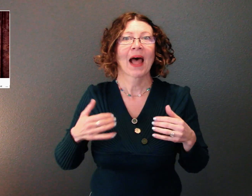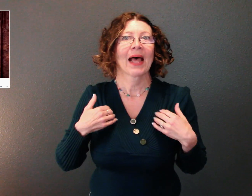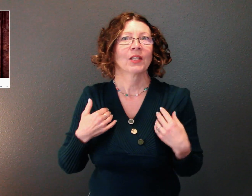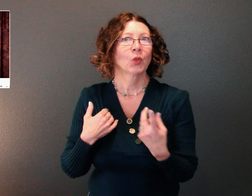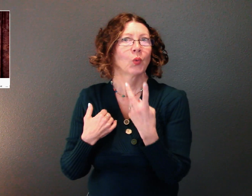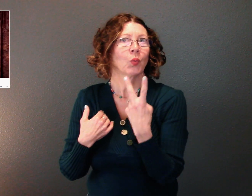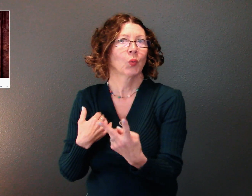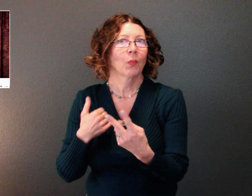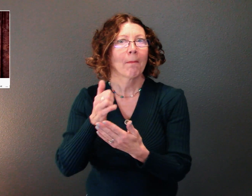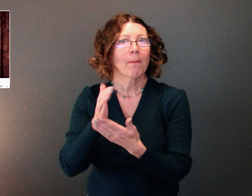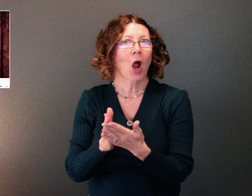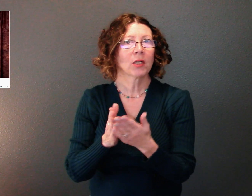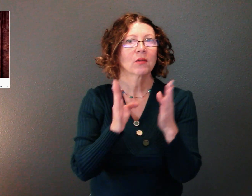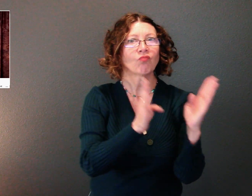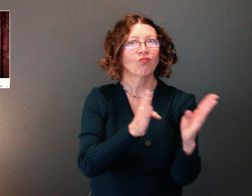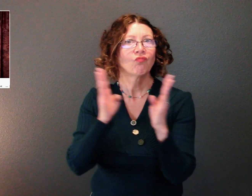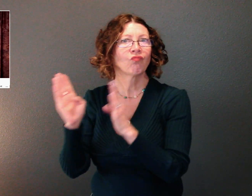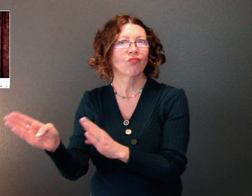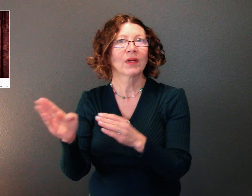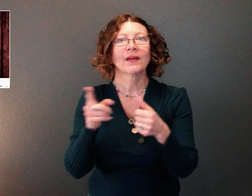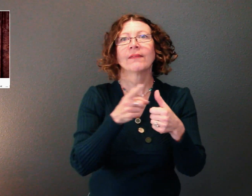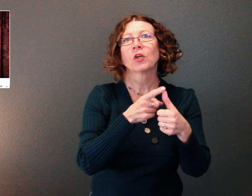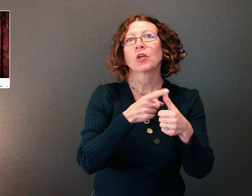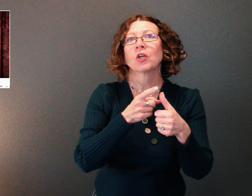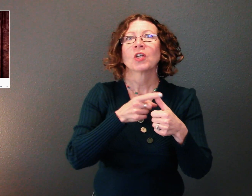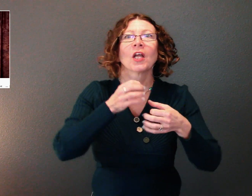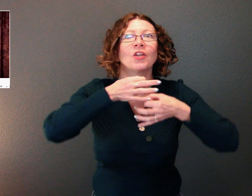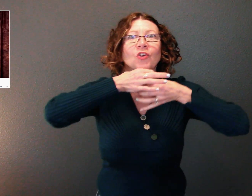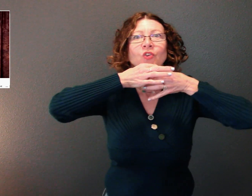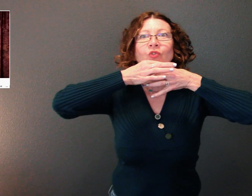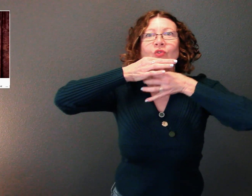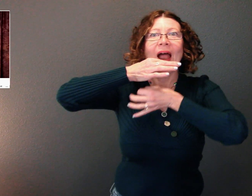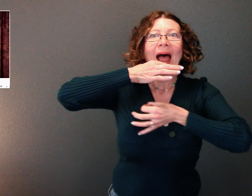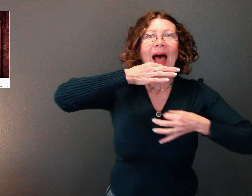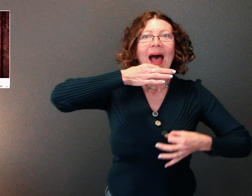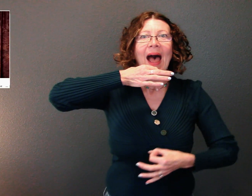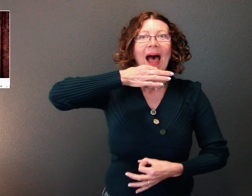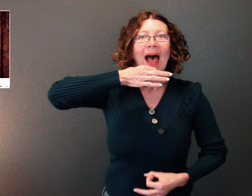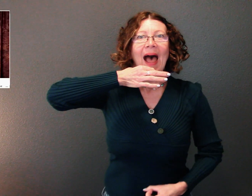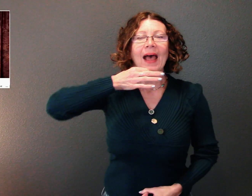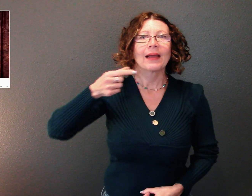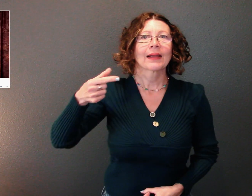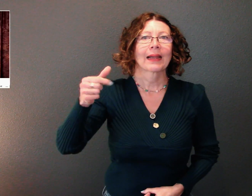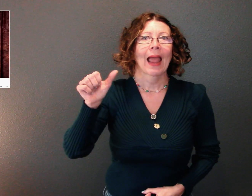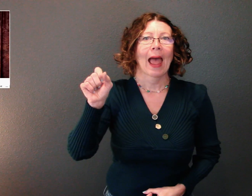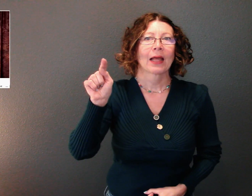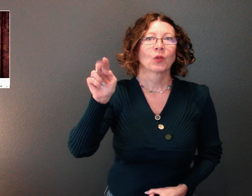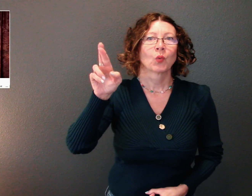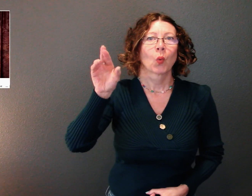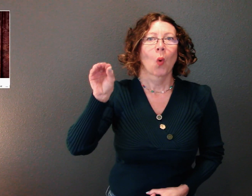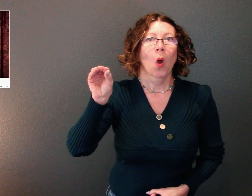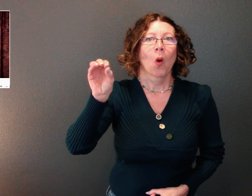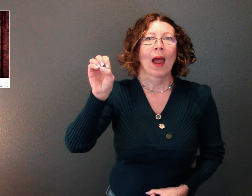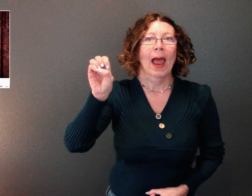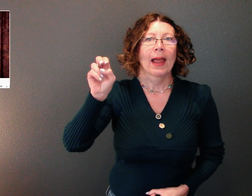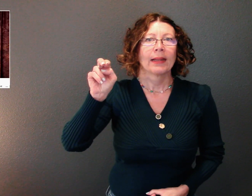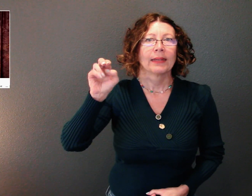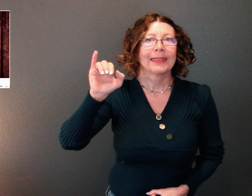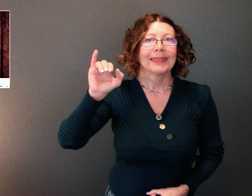subdivisions. The first subdivision will be the digestive tract sometimes known as the gastrointestinal tract or the